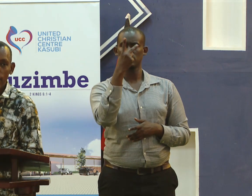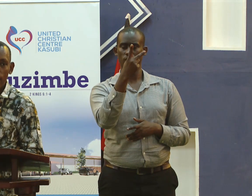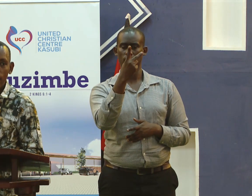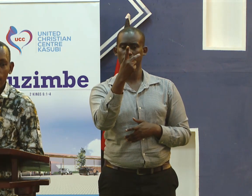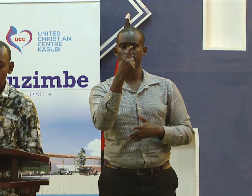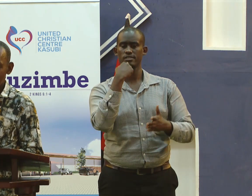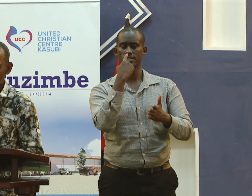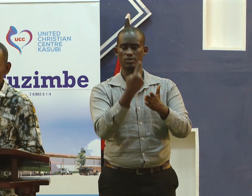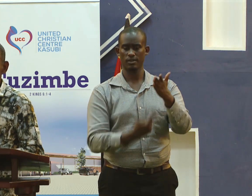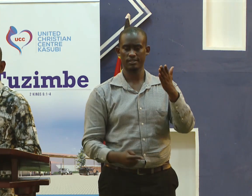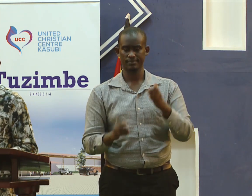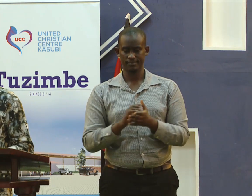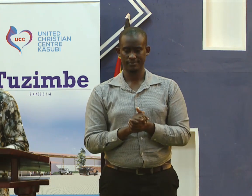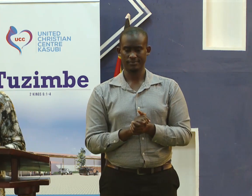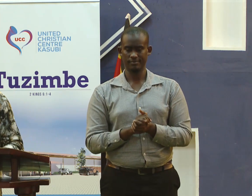verse 12